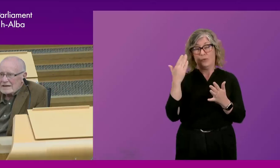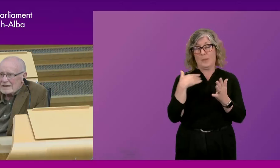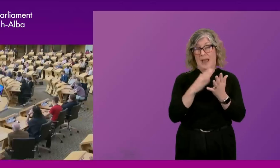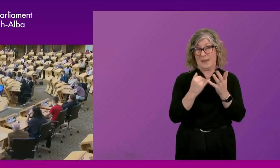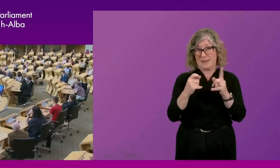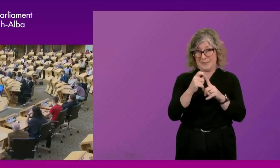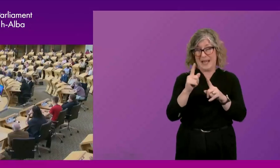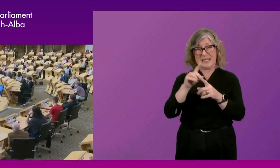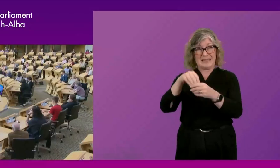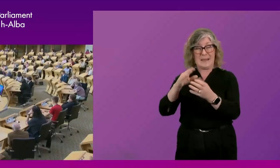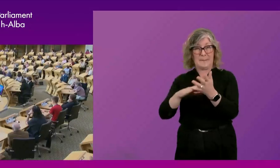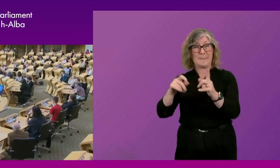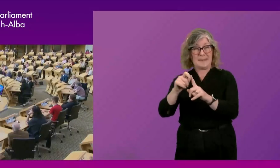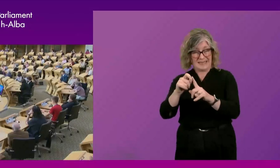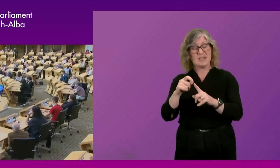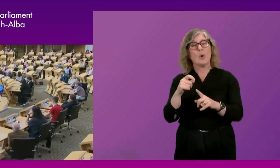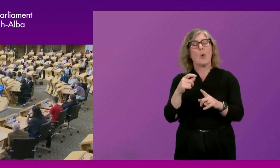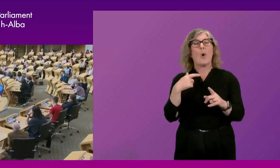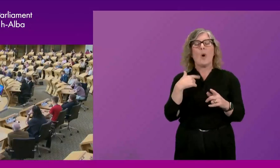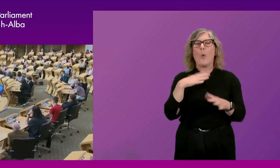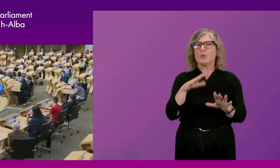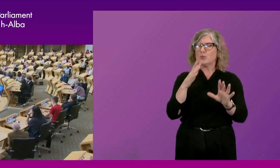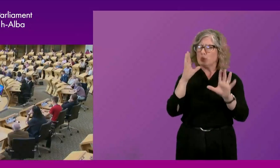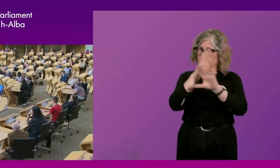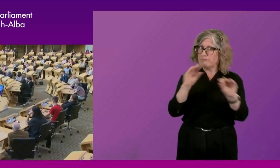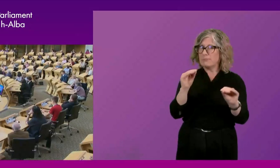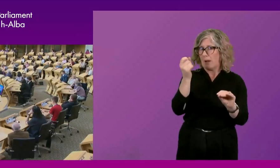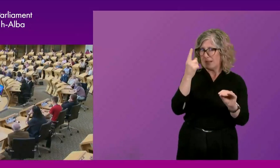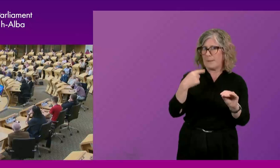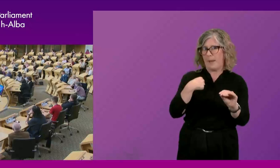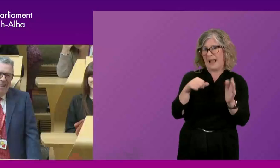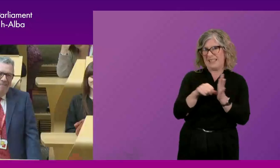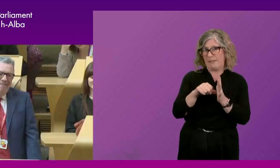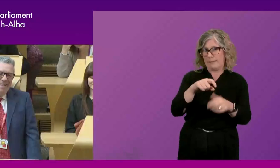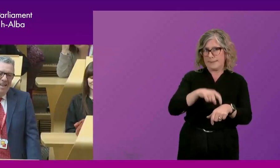currently supporting Inverness Cali Thistle, so I ask for all your support and understanding of my difficult times.